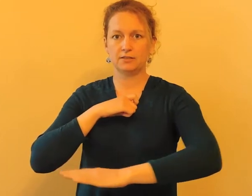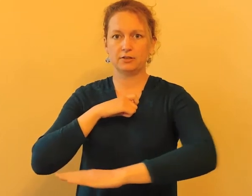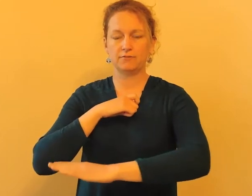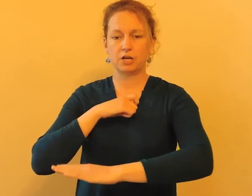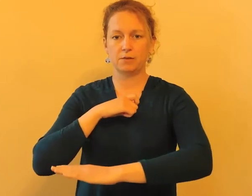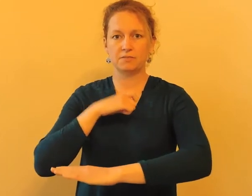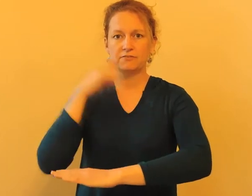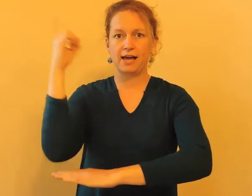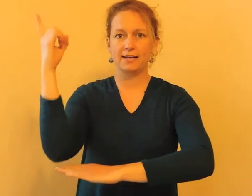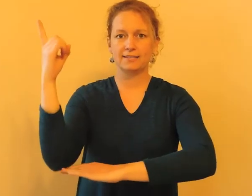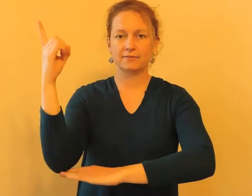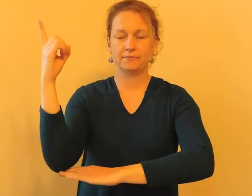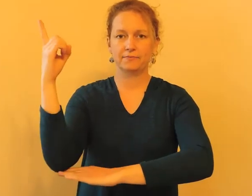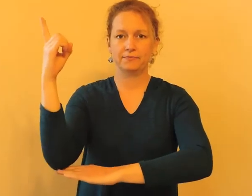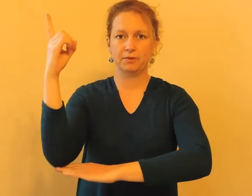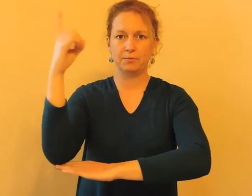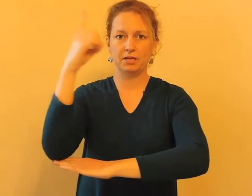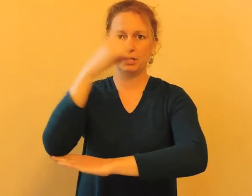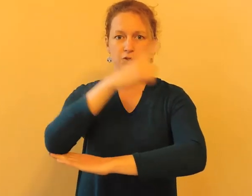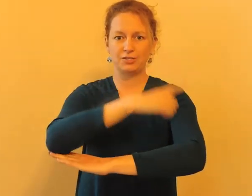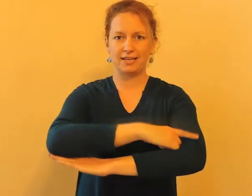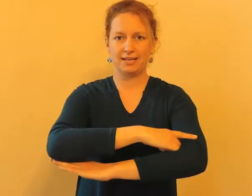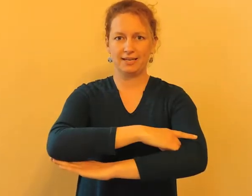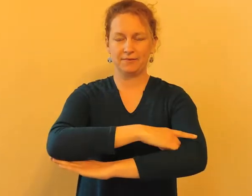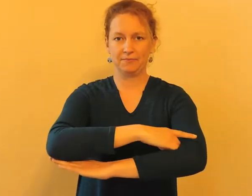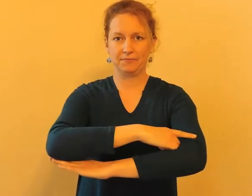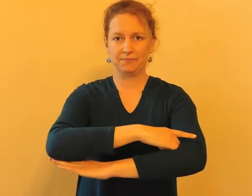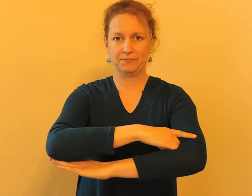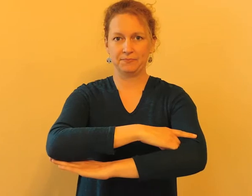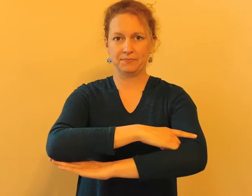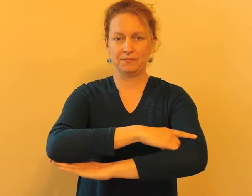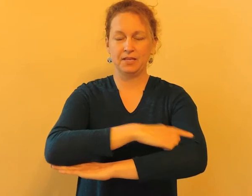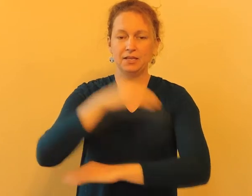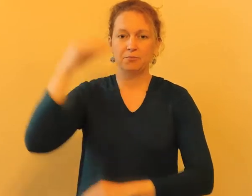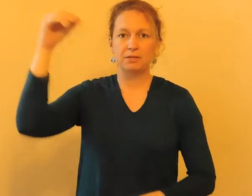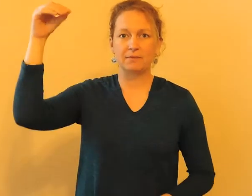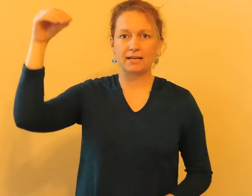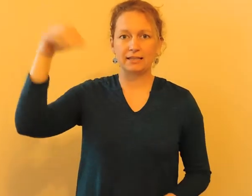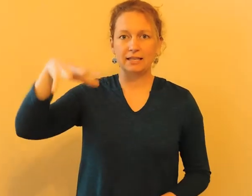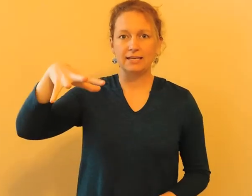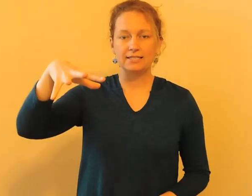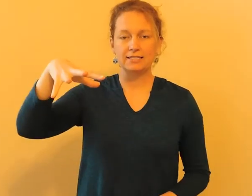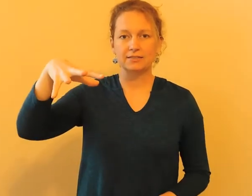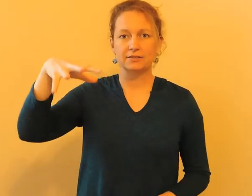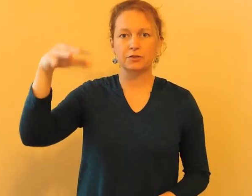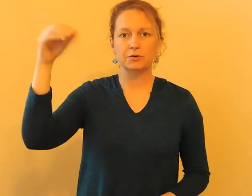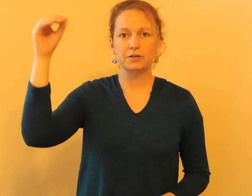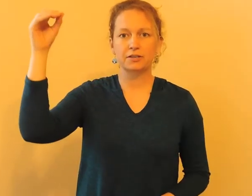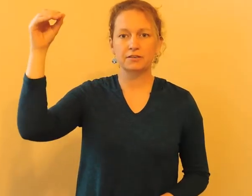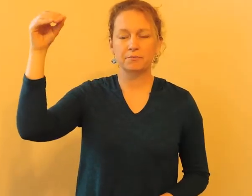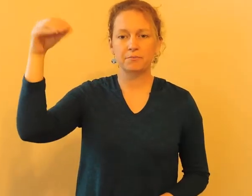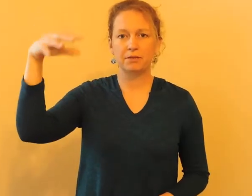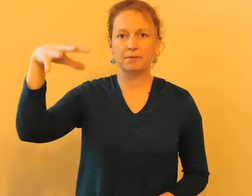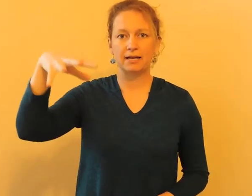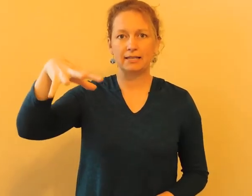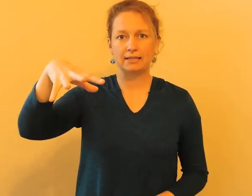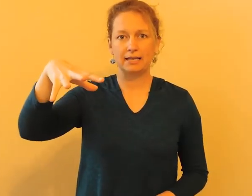your left arm is flat, making your day. Be my light, Lord, be my light.